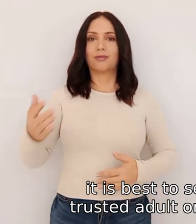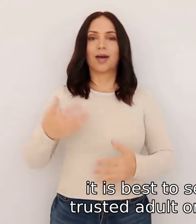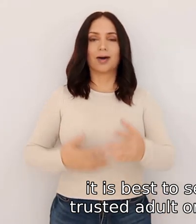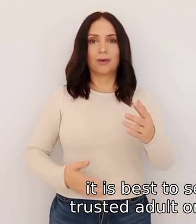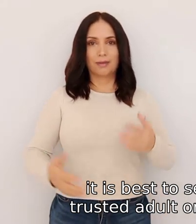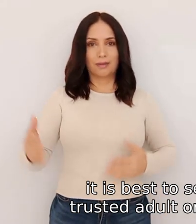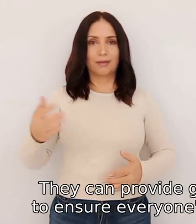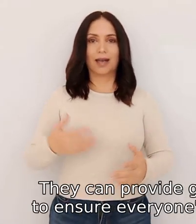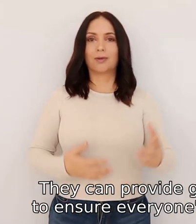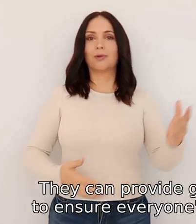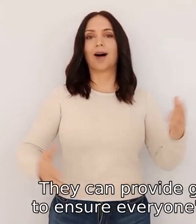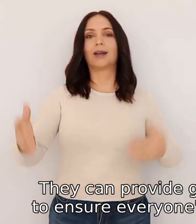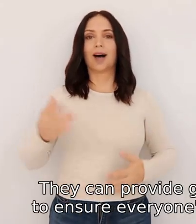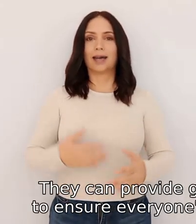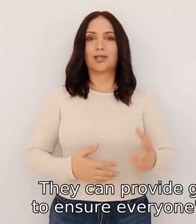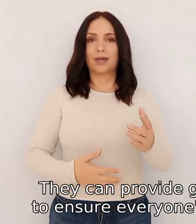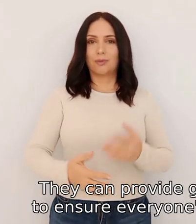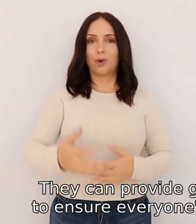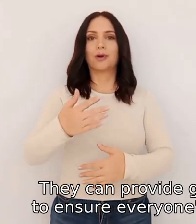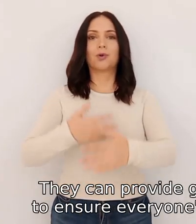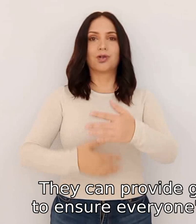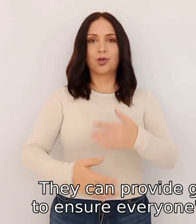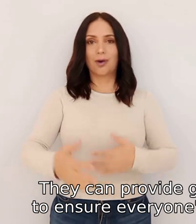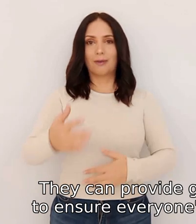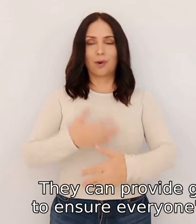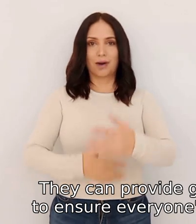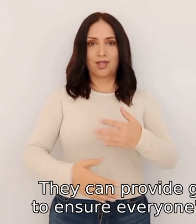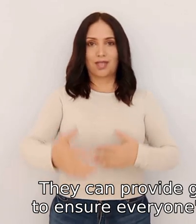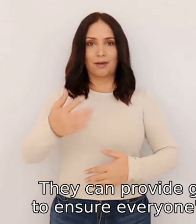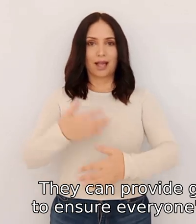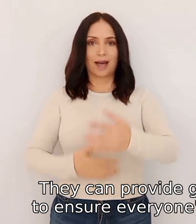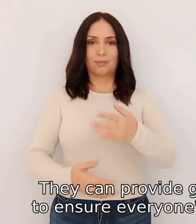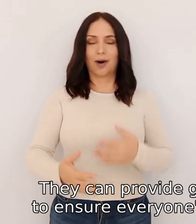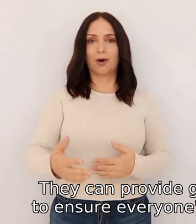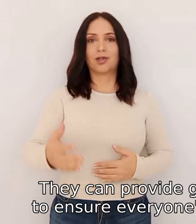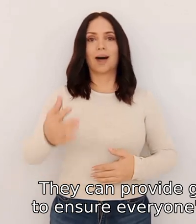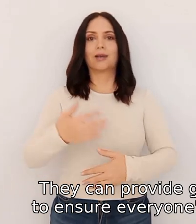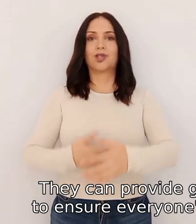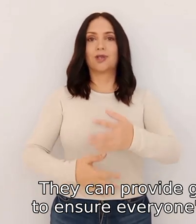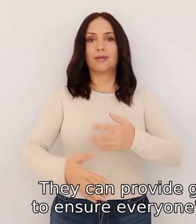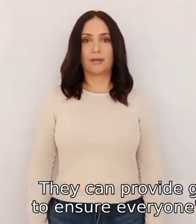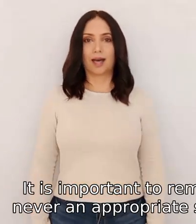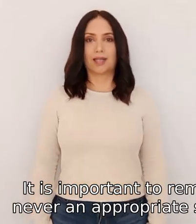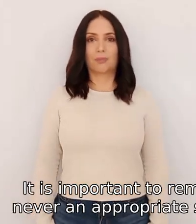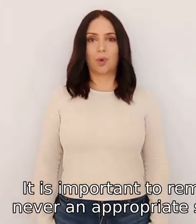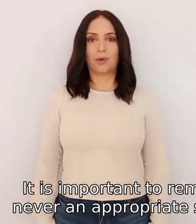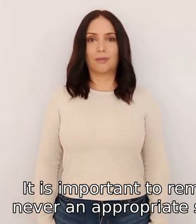figure they can provide guidance and support to ensure everyone's safety is prioritized it is important